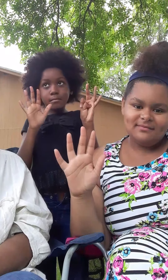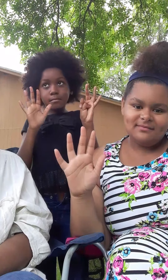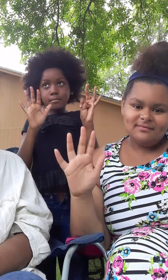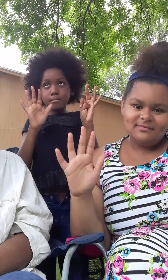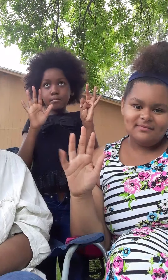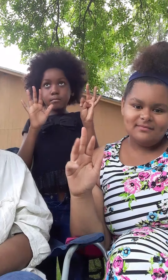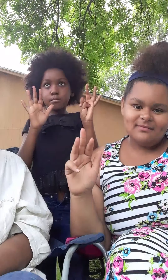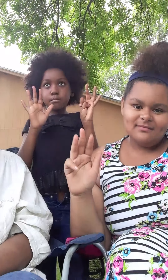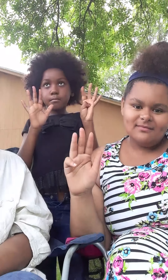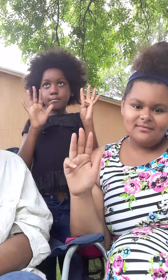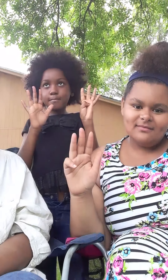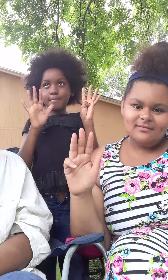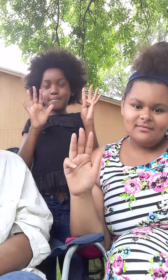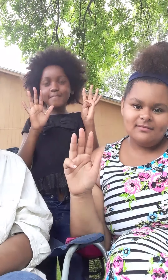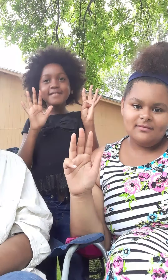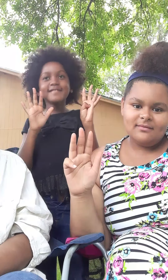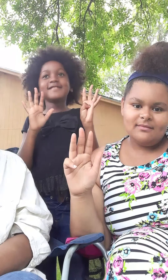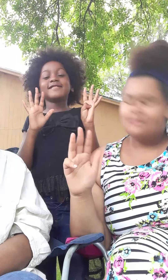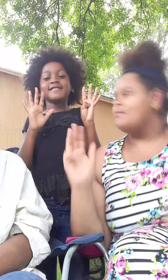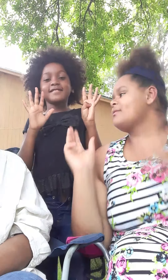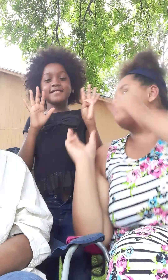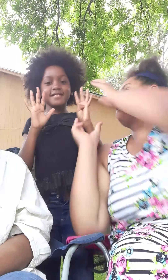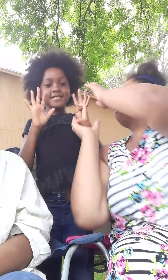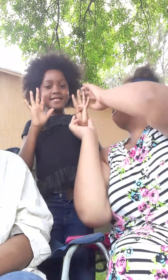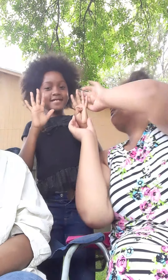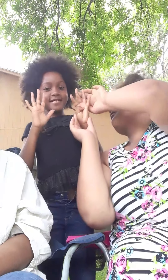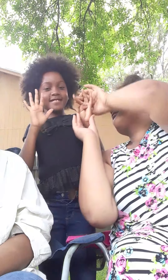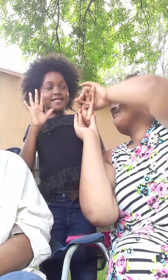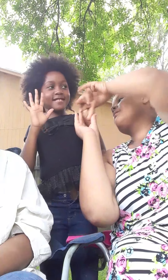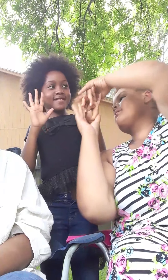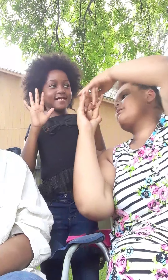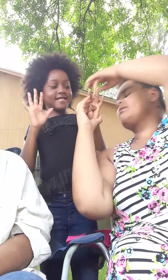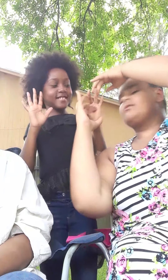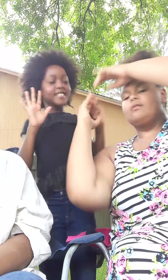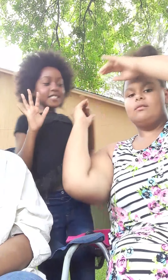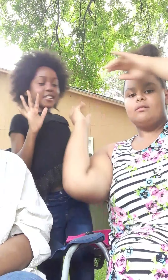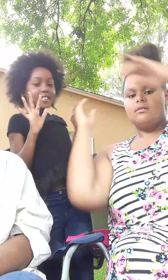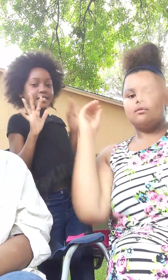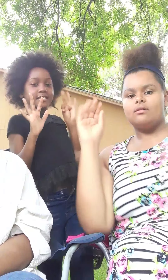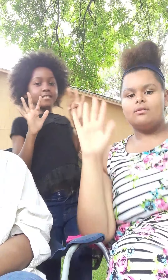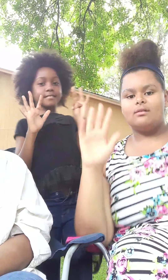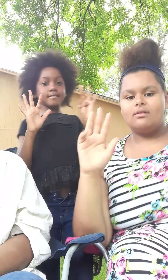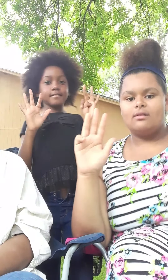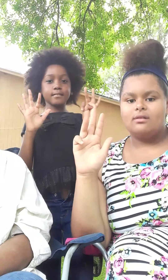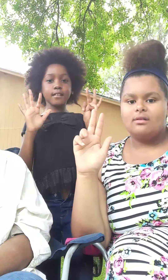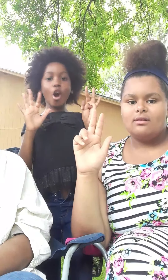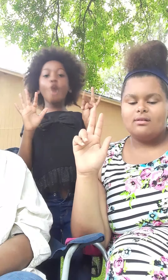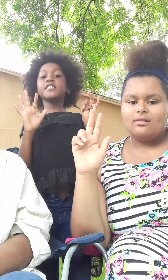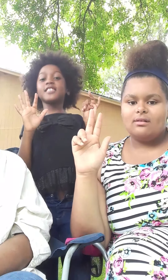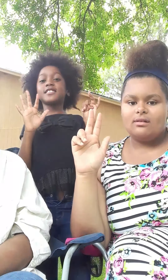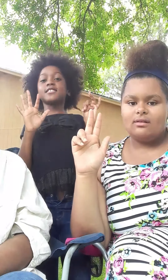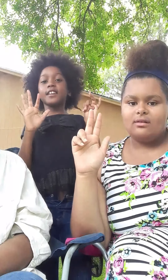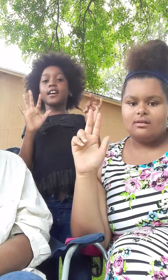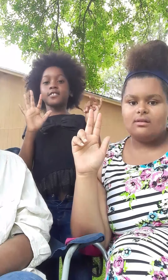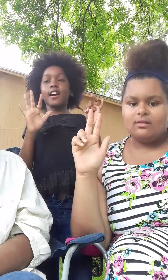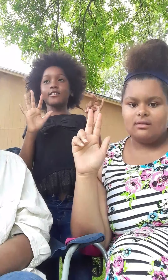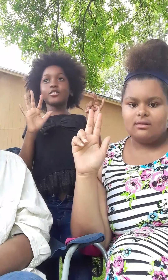About where you were going Put a finger down If you've ever snuck Someone in your house Put a finger down If you've lied to your mom